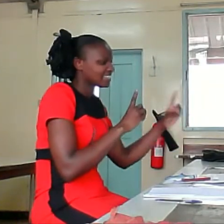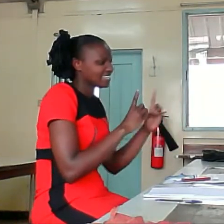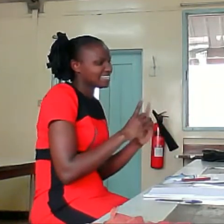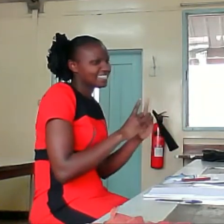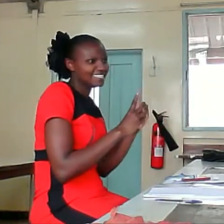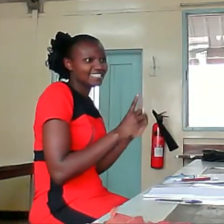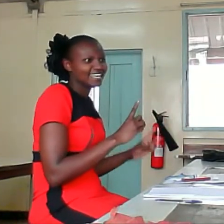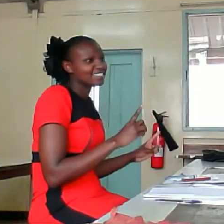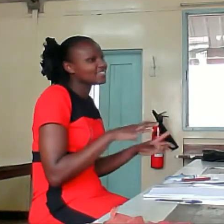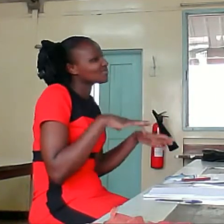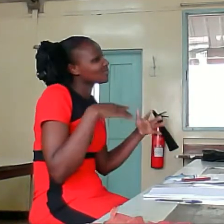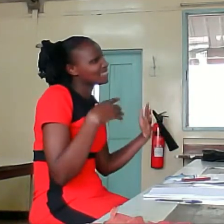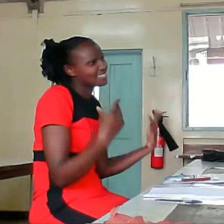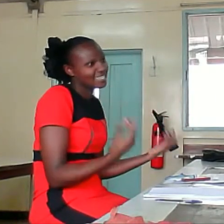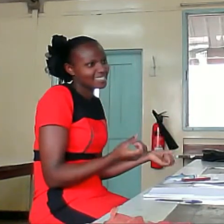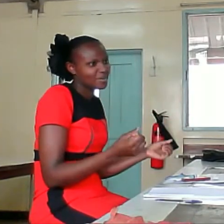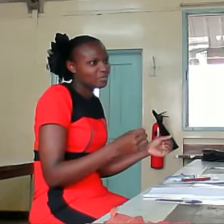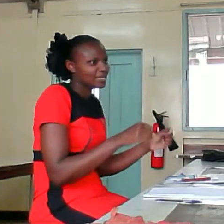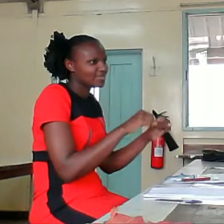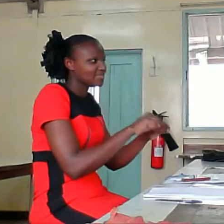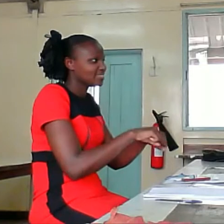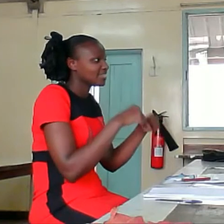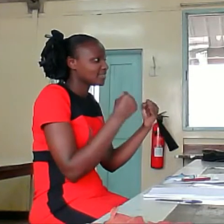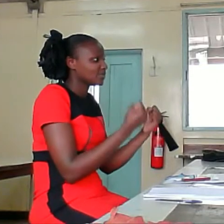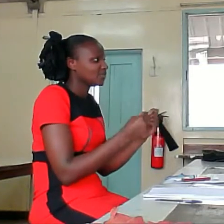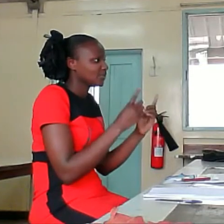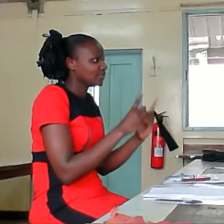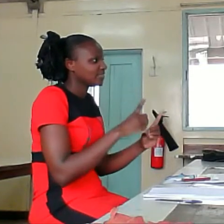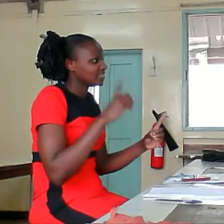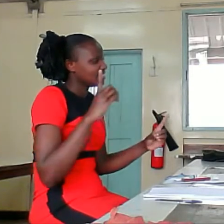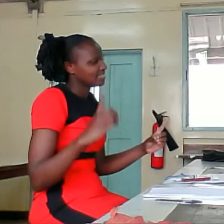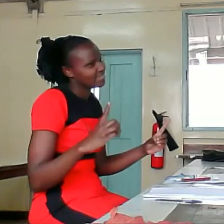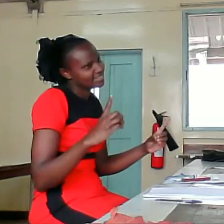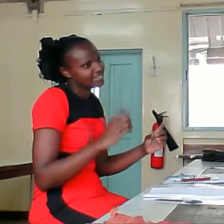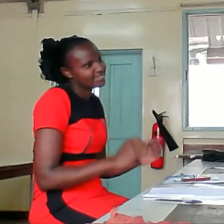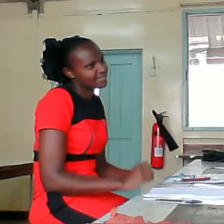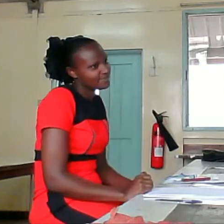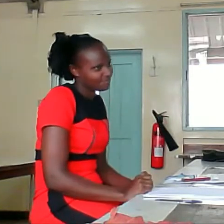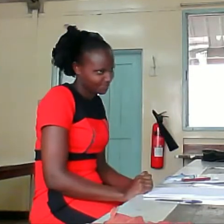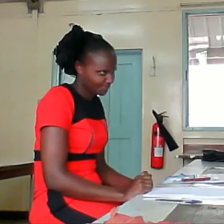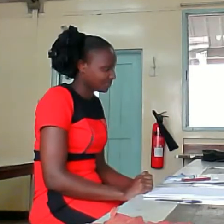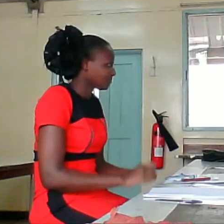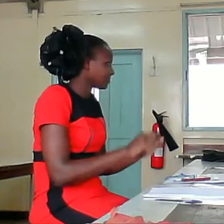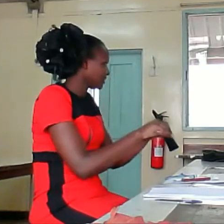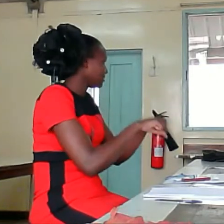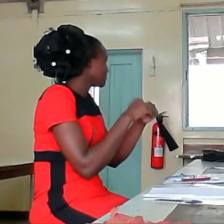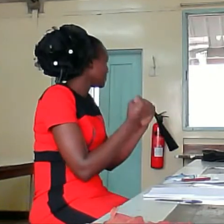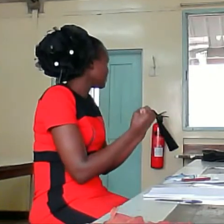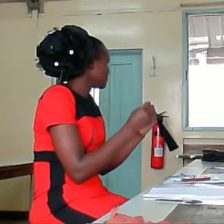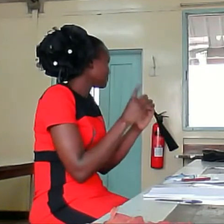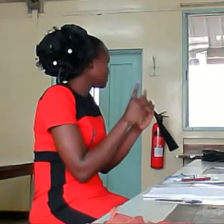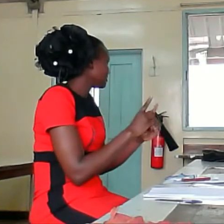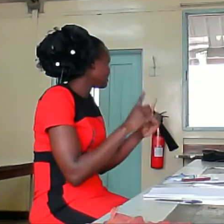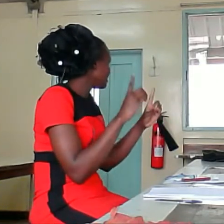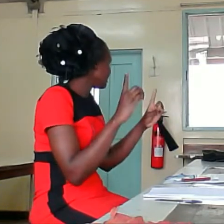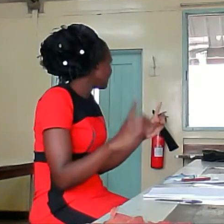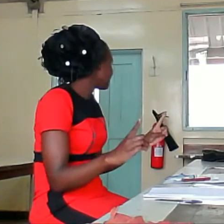Distance. Distance is what is an example. So it's social distance. Social. Distance.